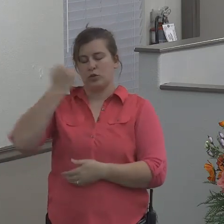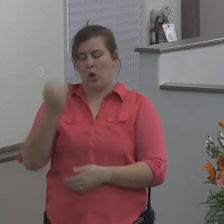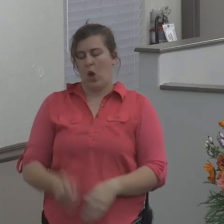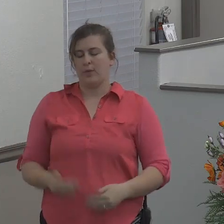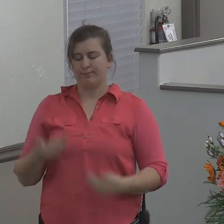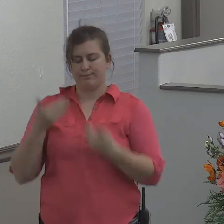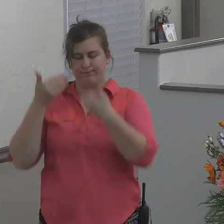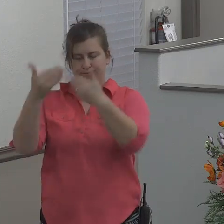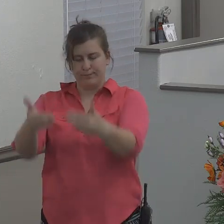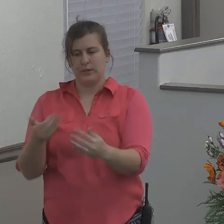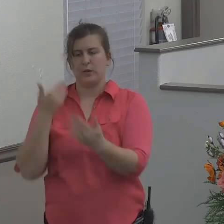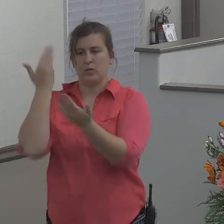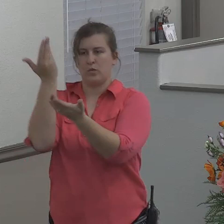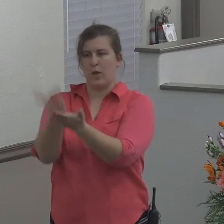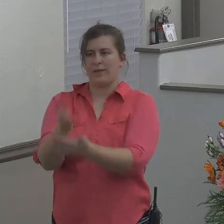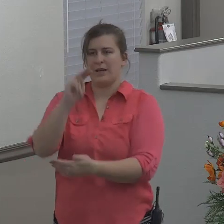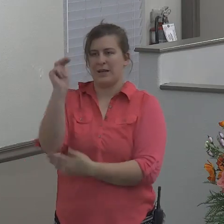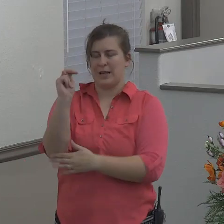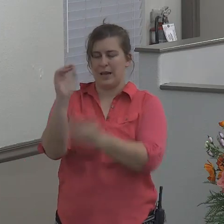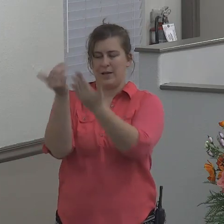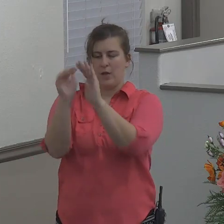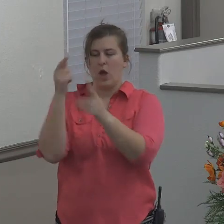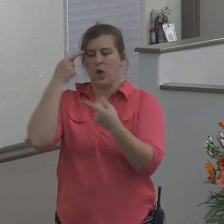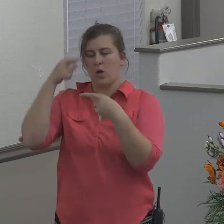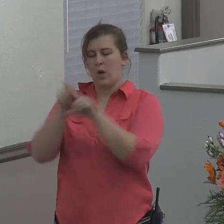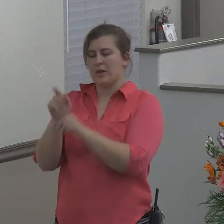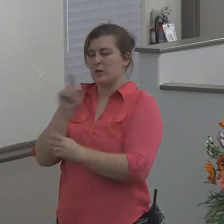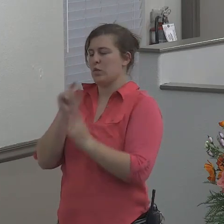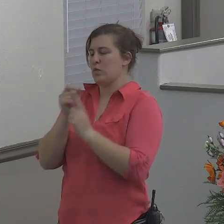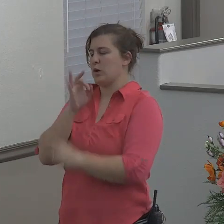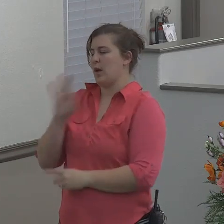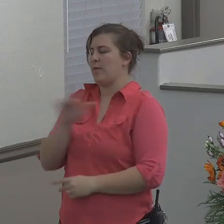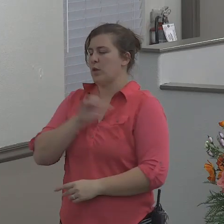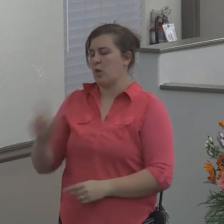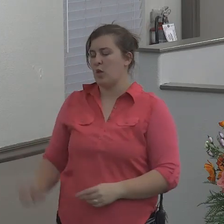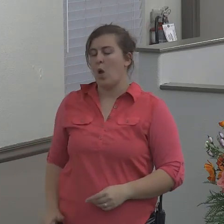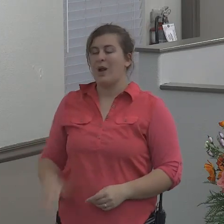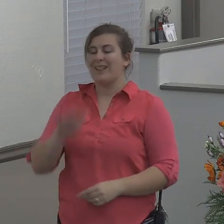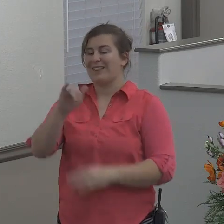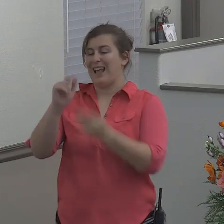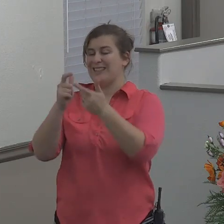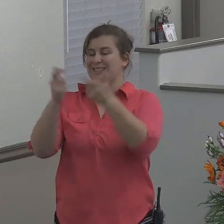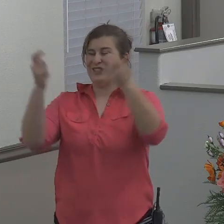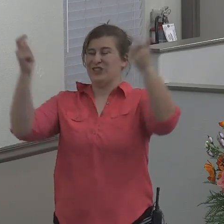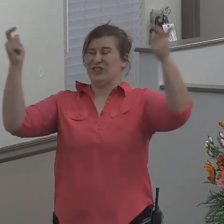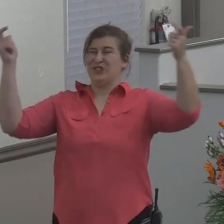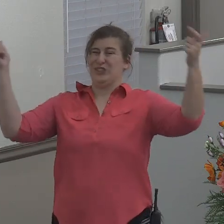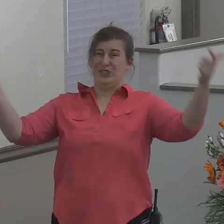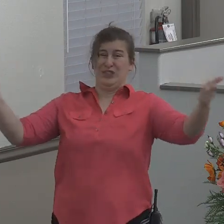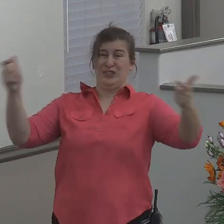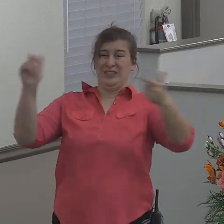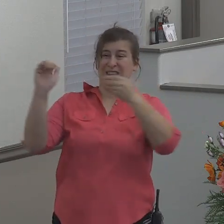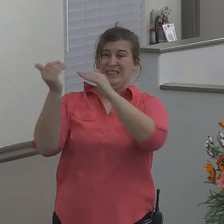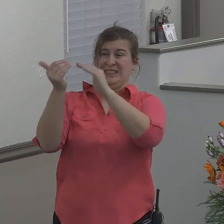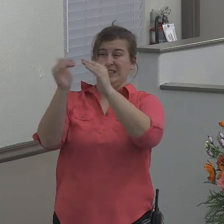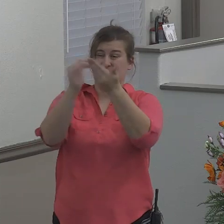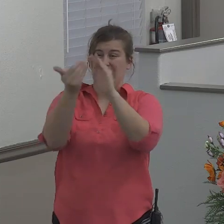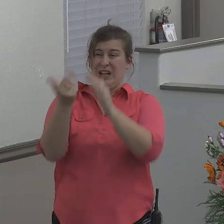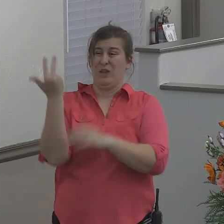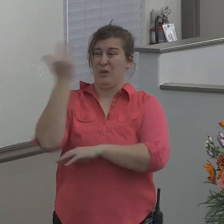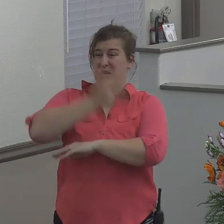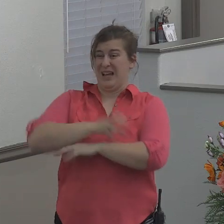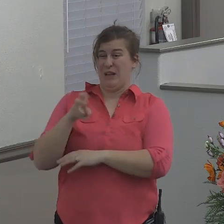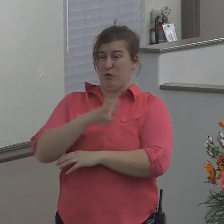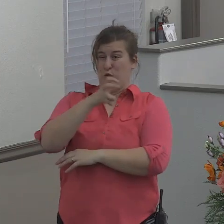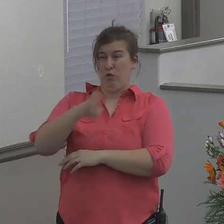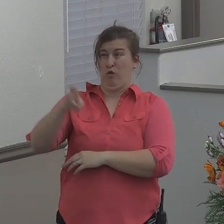Nineveh according to the word of the Lord. Now Nineveh was an exceeding great city of three days journey and